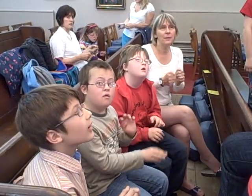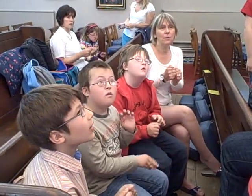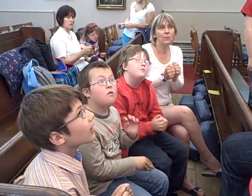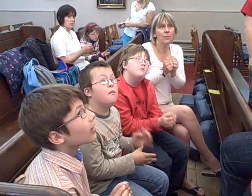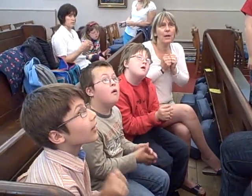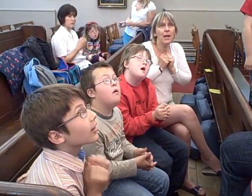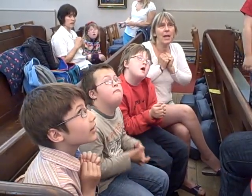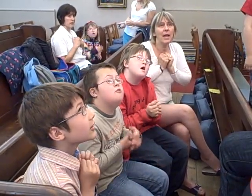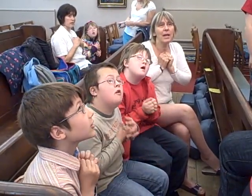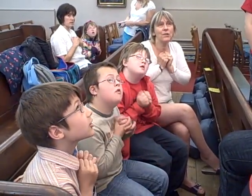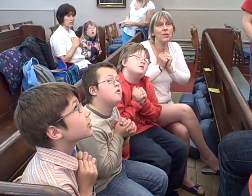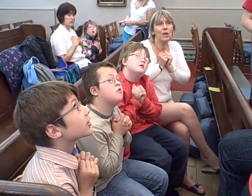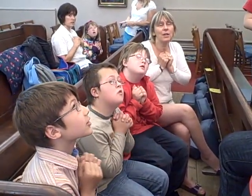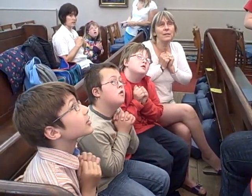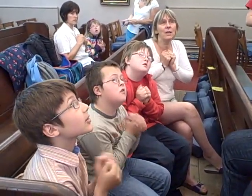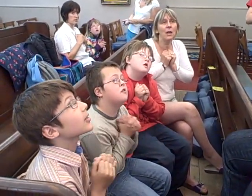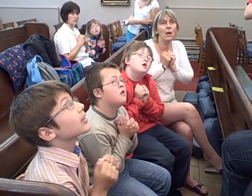your precious load,